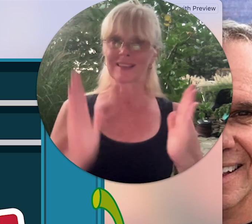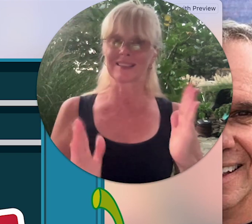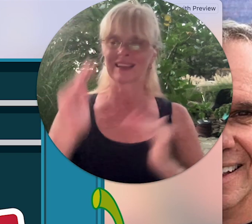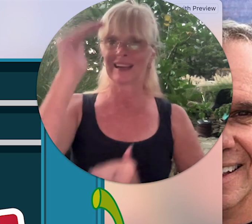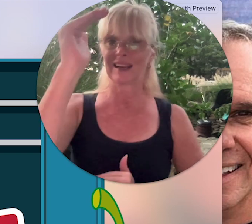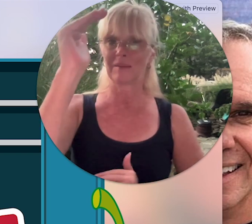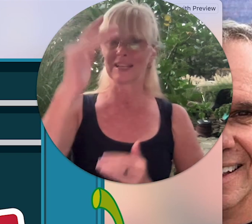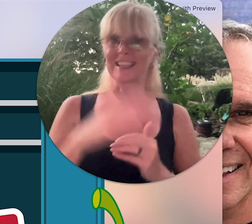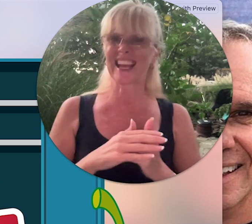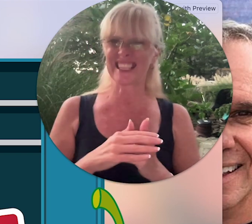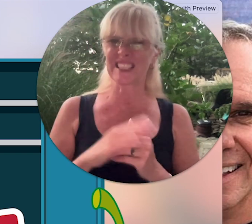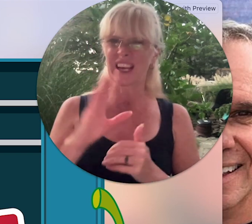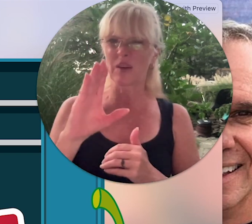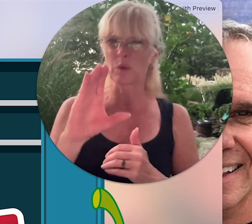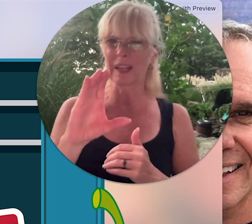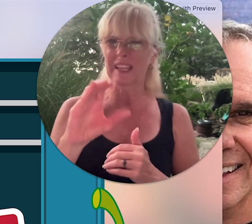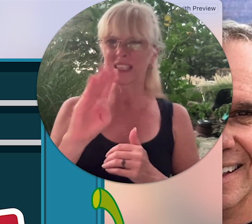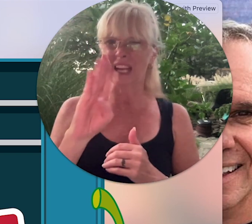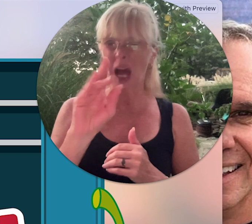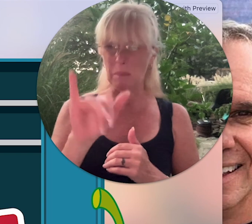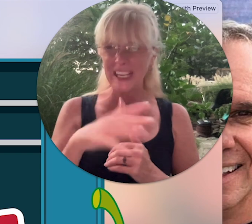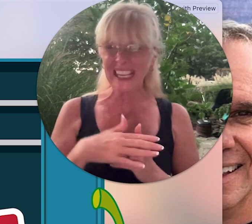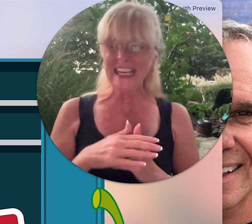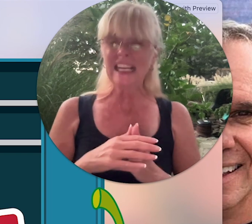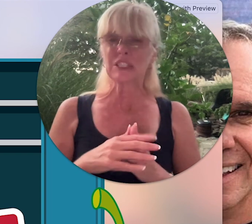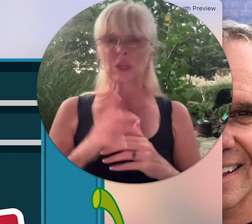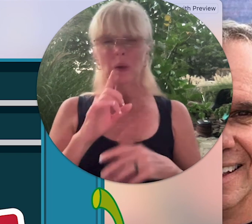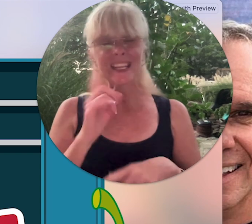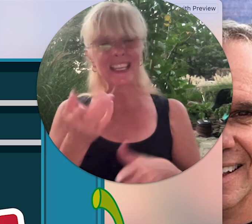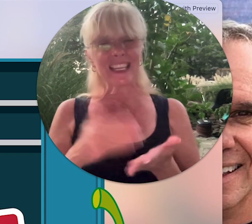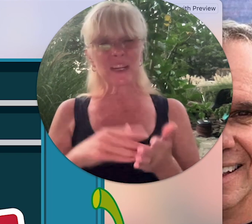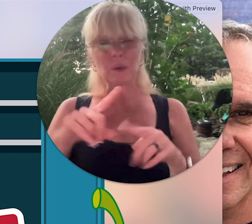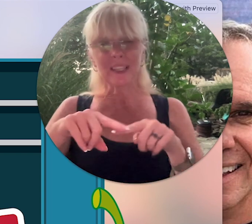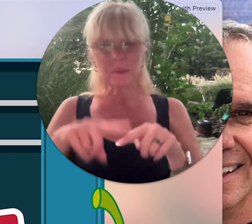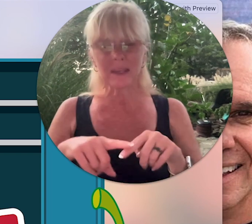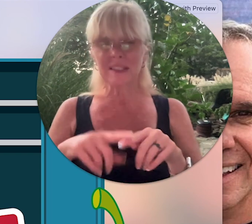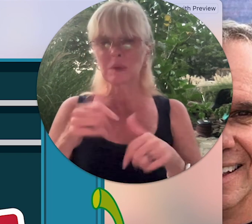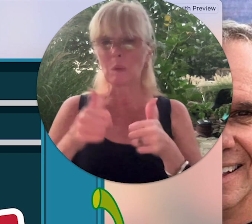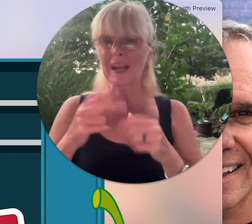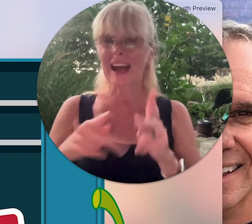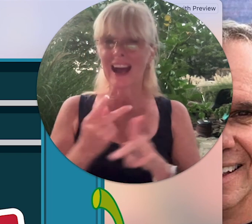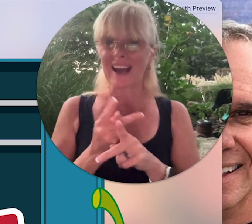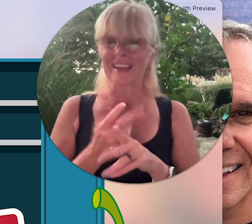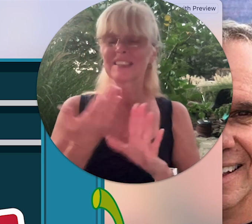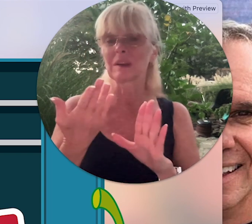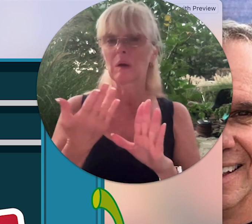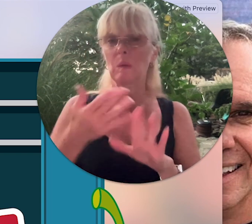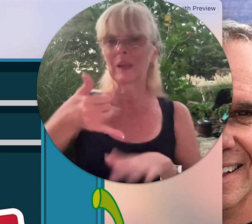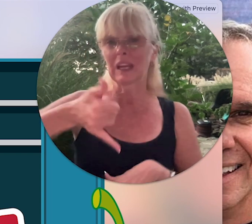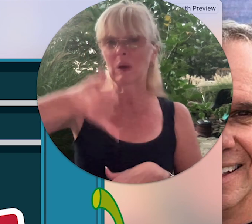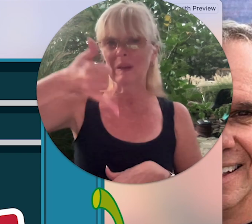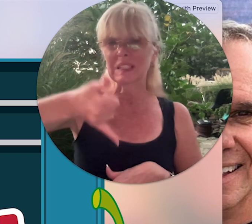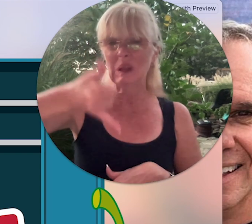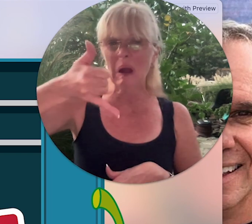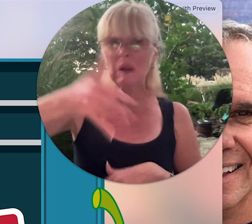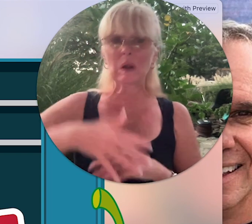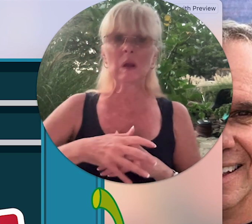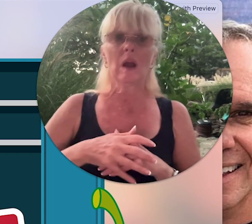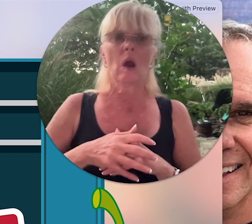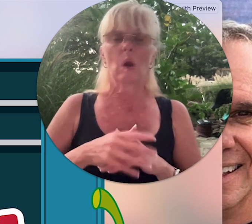because that is really it's a cubby so again it really depends on what kind so we can call this locker or